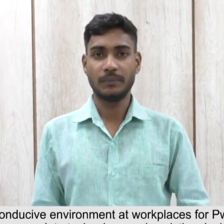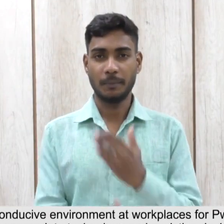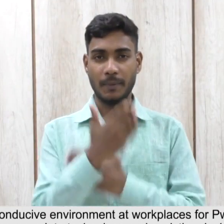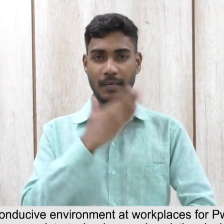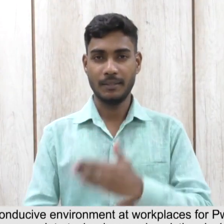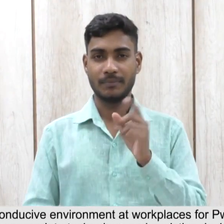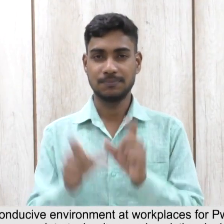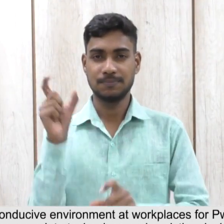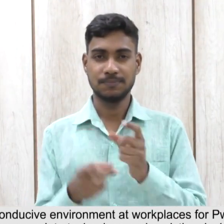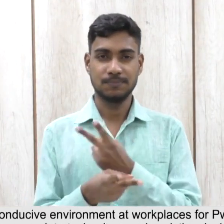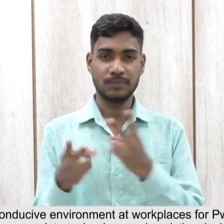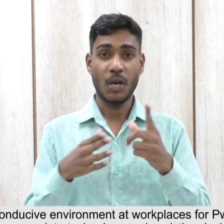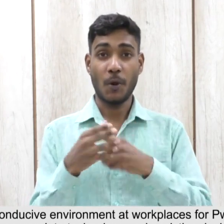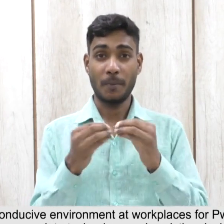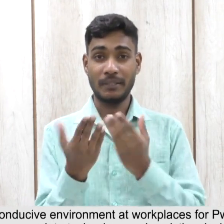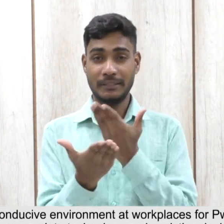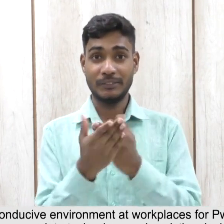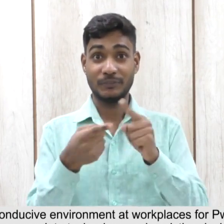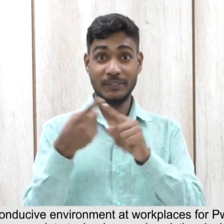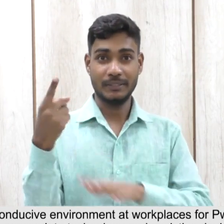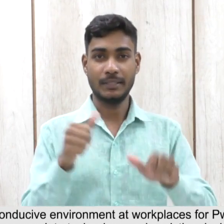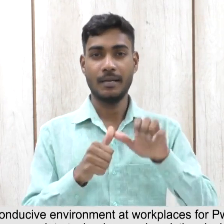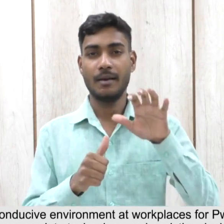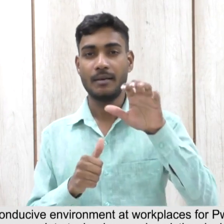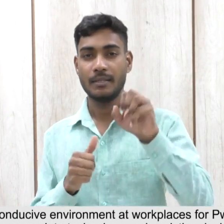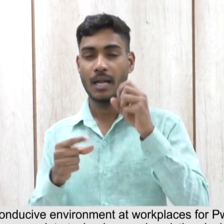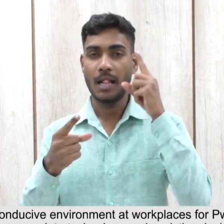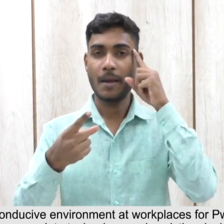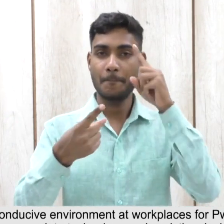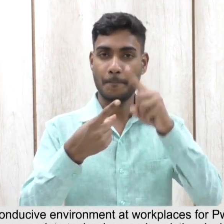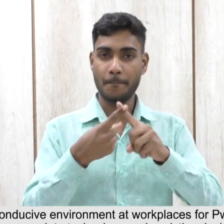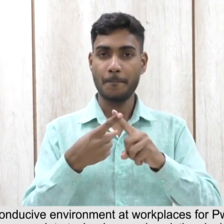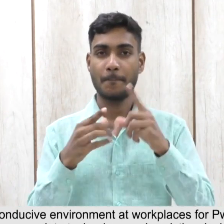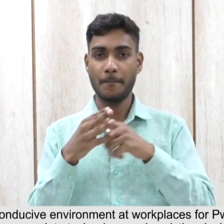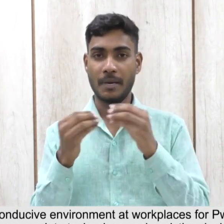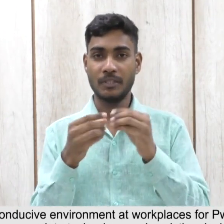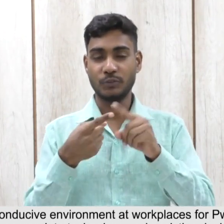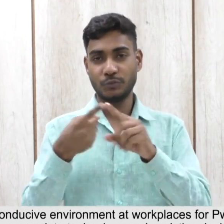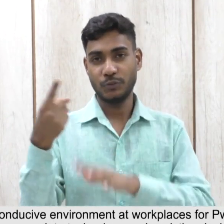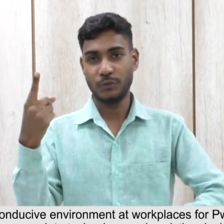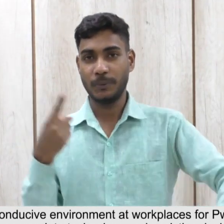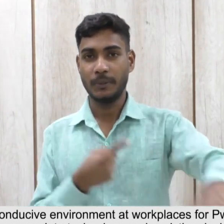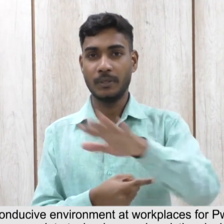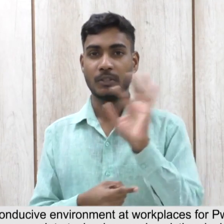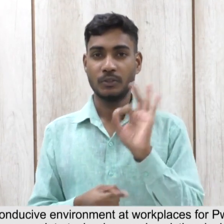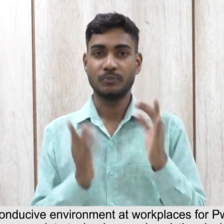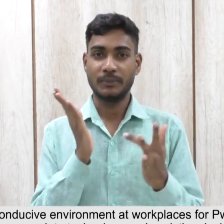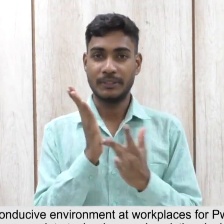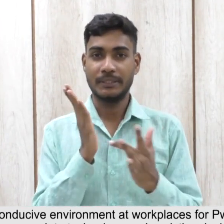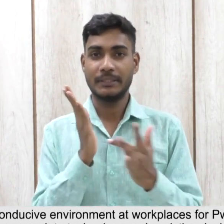a view to create conducive environment at workplaces for PWDs, the workplace will be made accessible with appropriate technology and assistive device